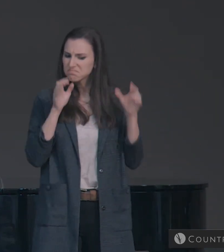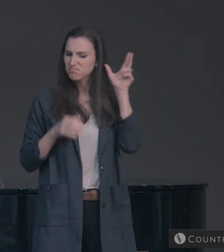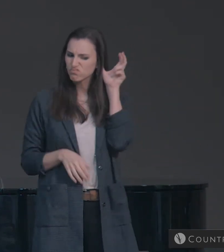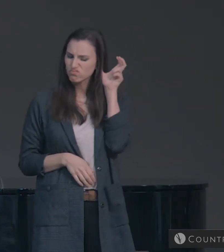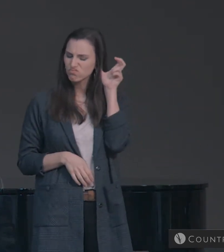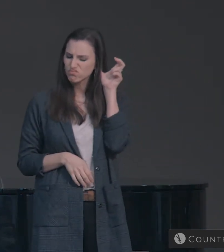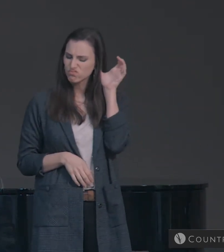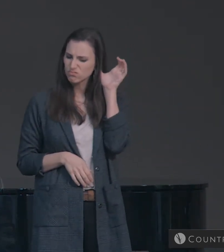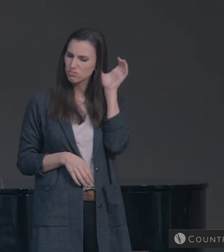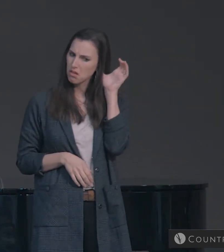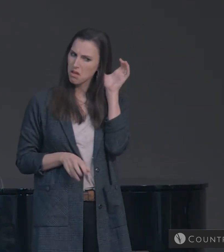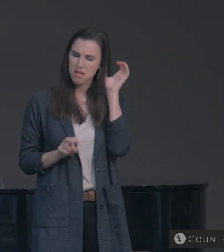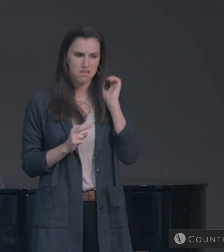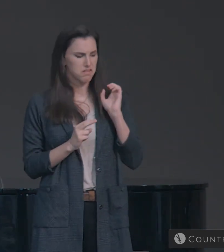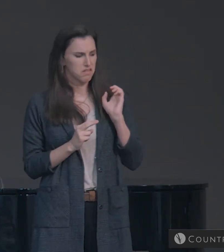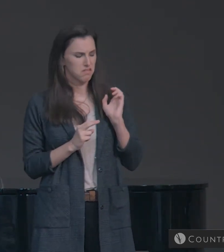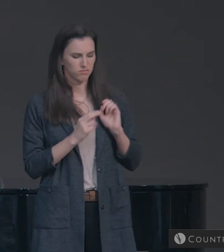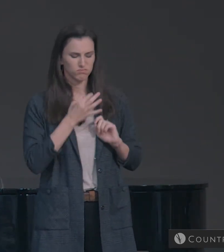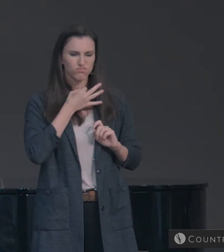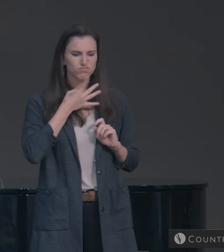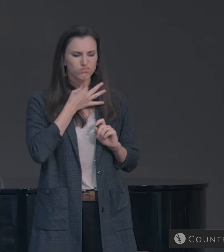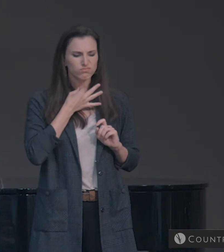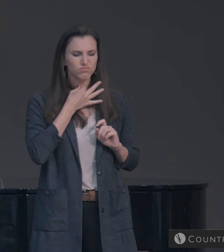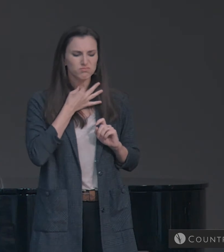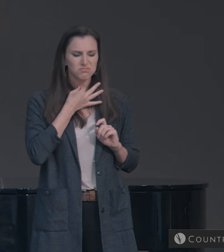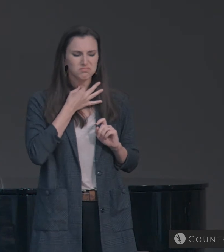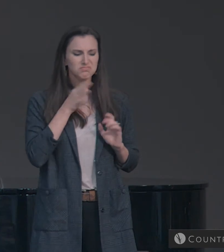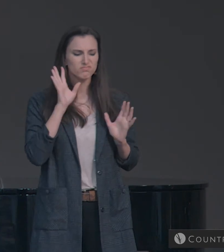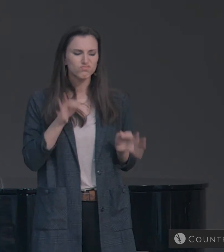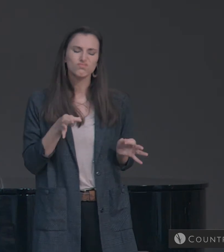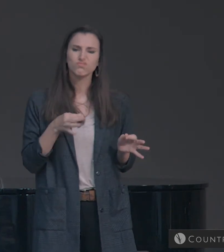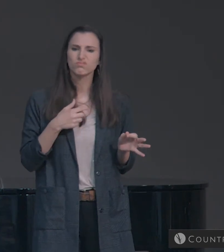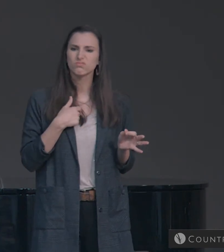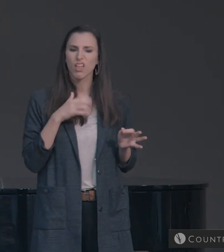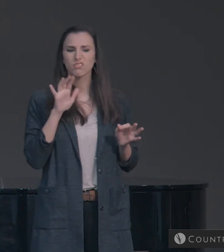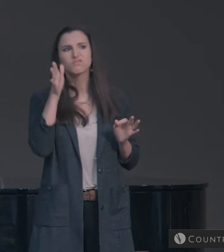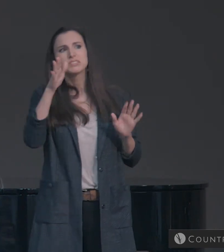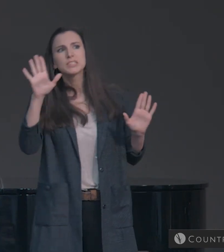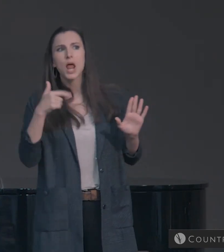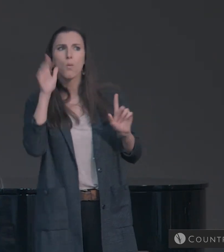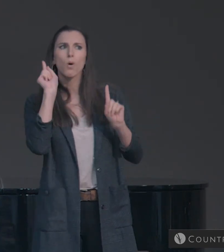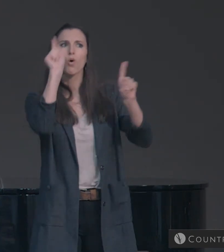So the man resolved to go to this church that Sunday.